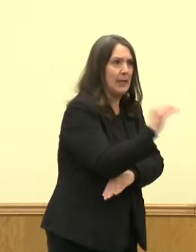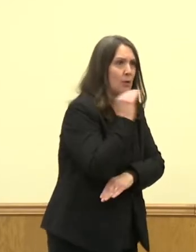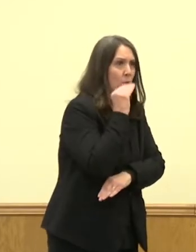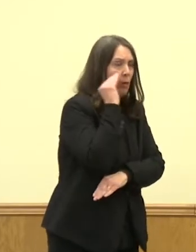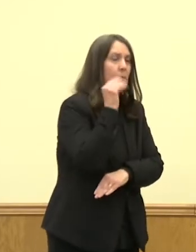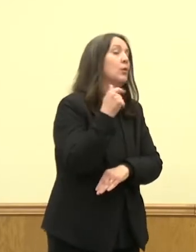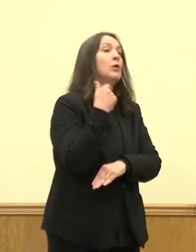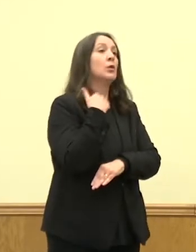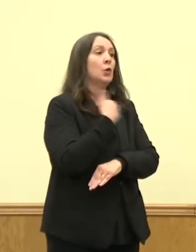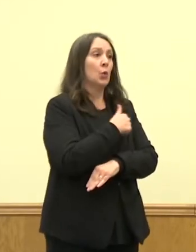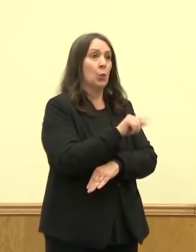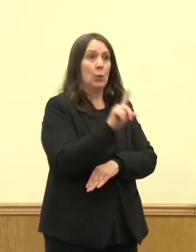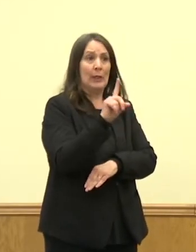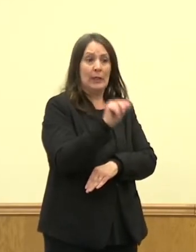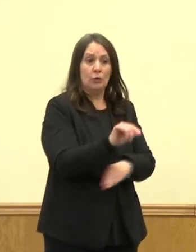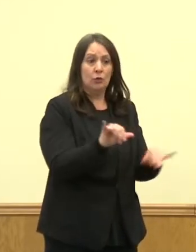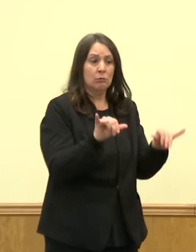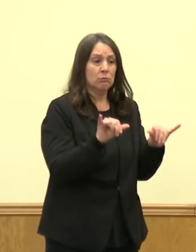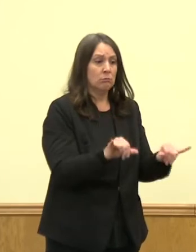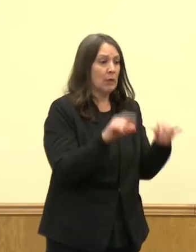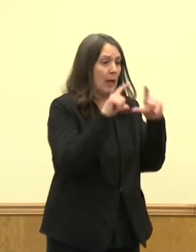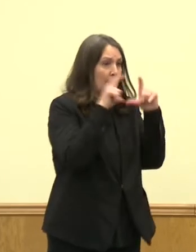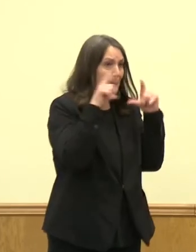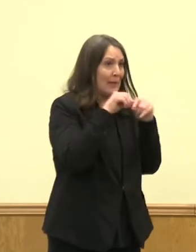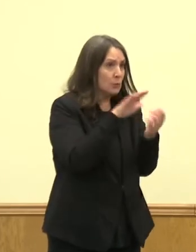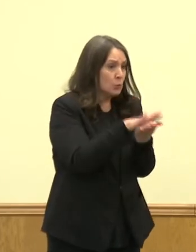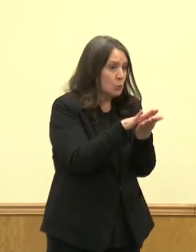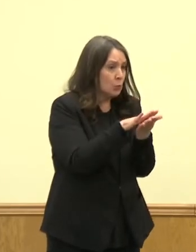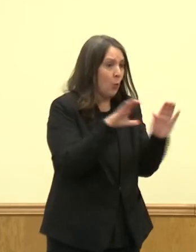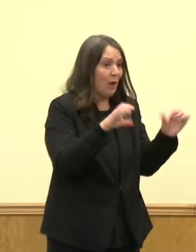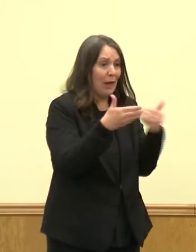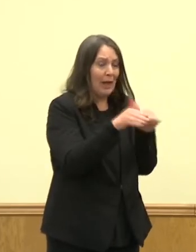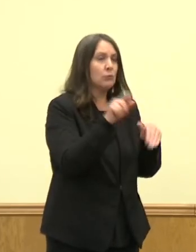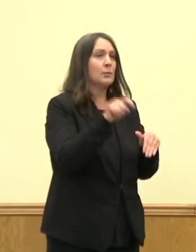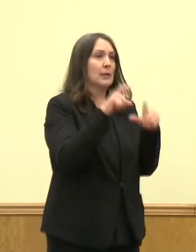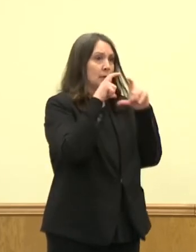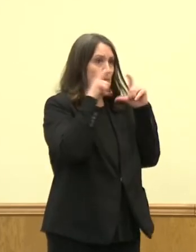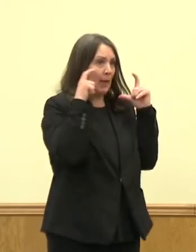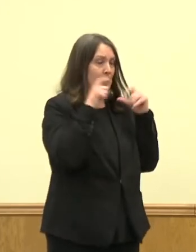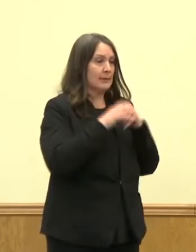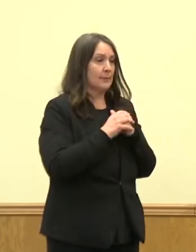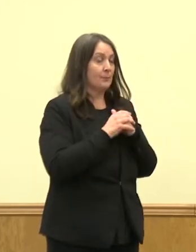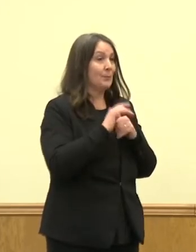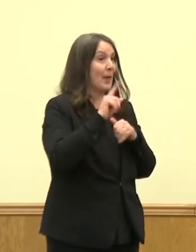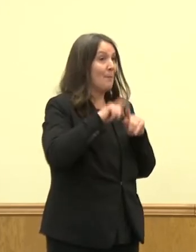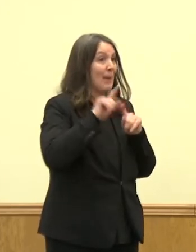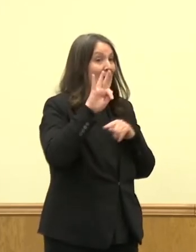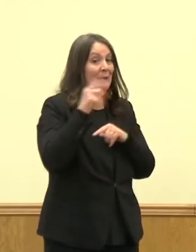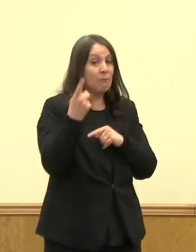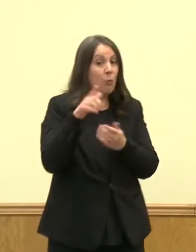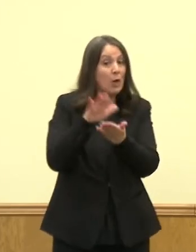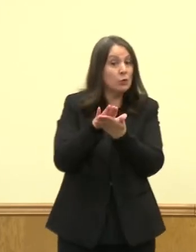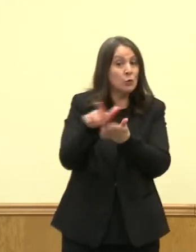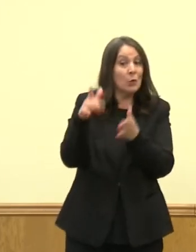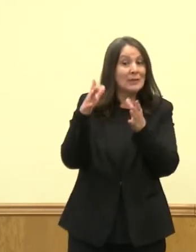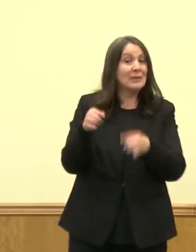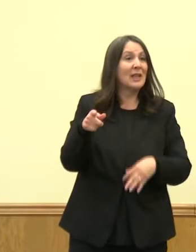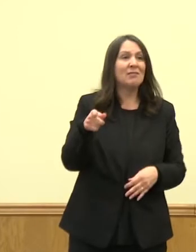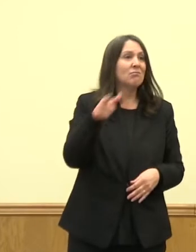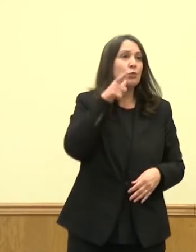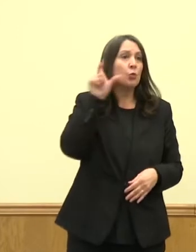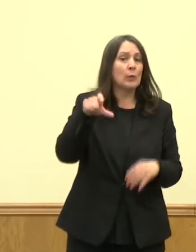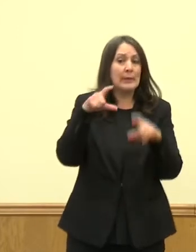aggressively mask in our public schools. So there would be some changes there if a school district is no longer masking everyone,